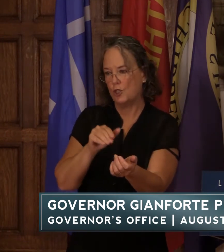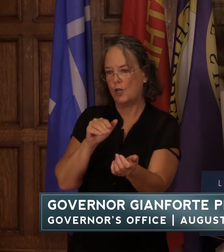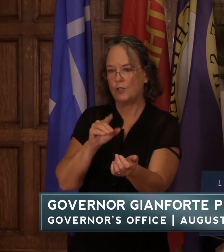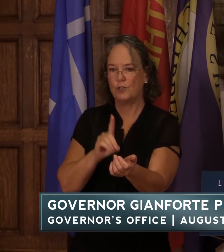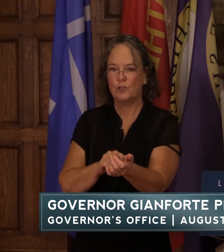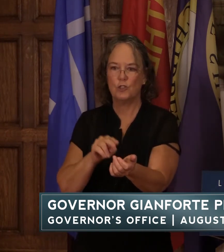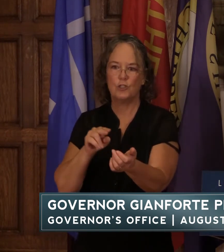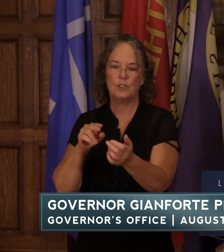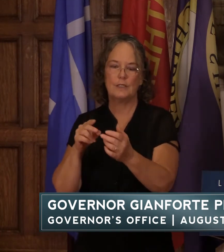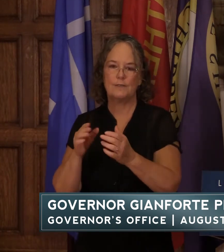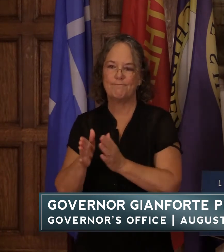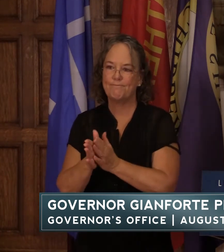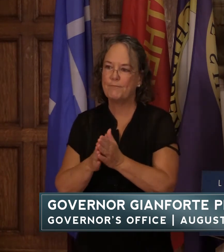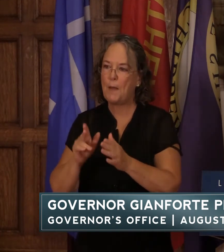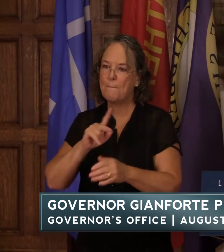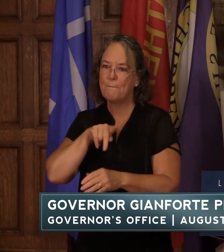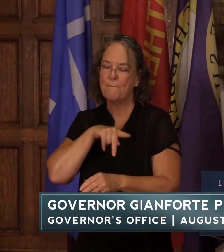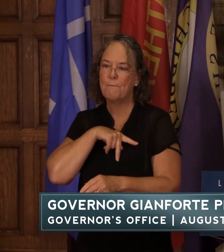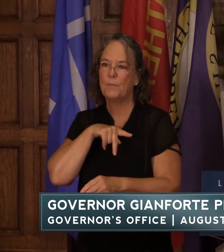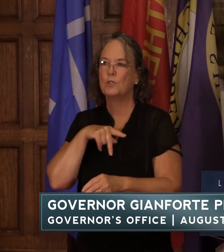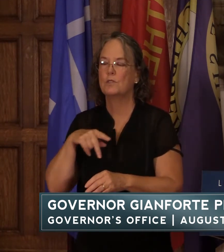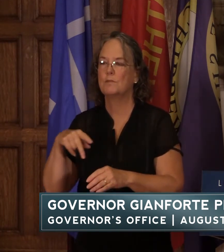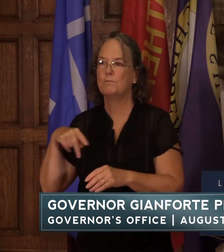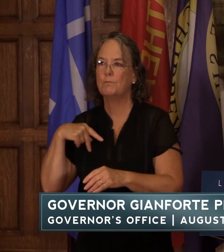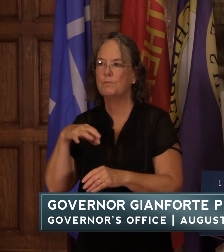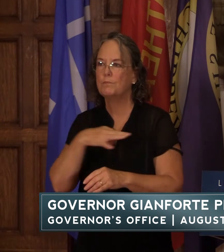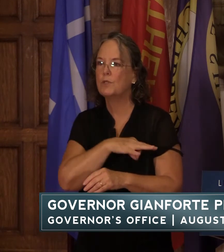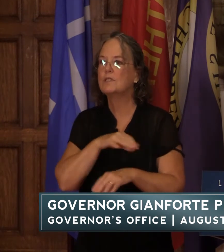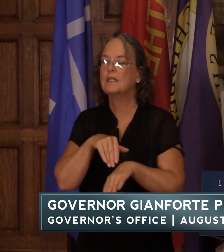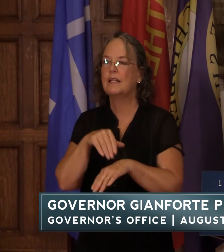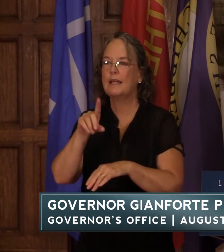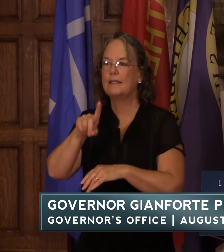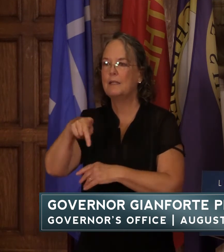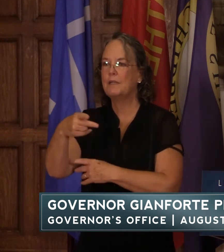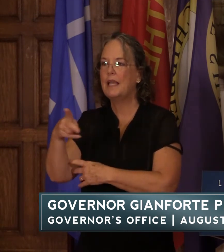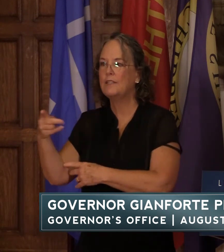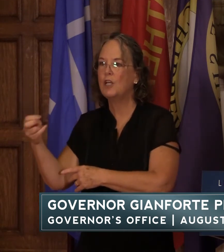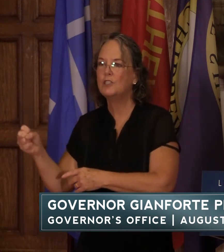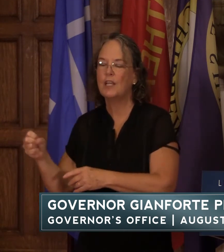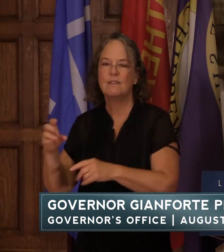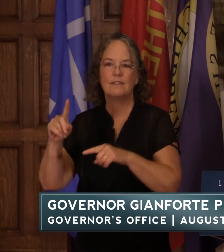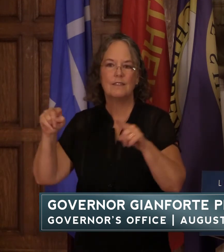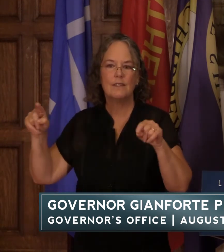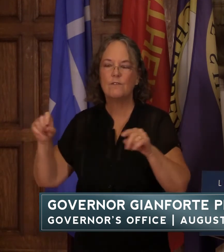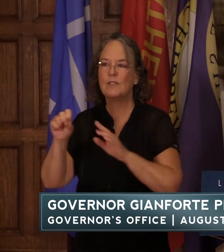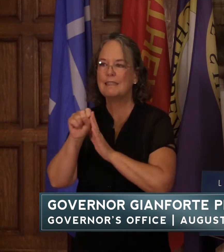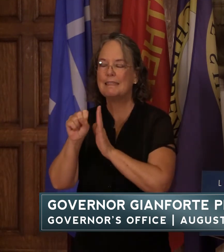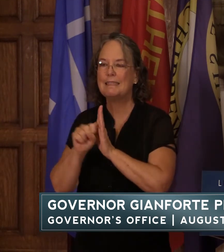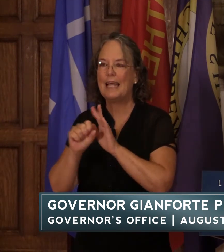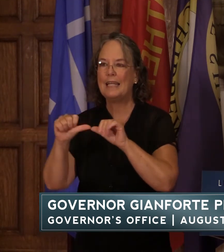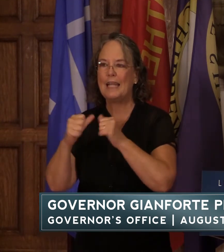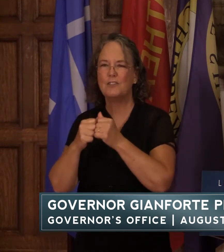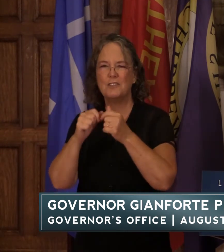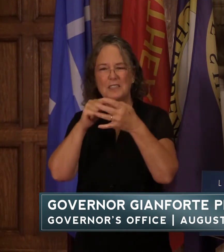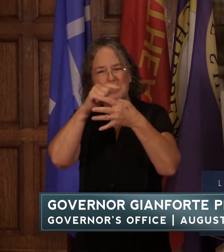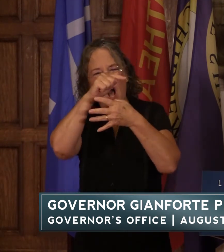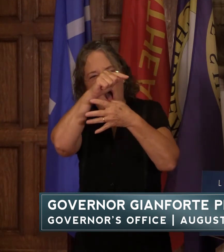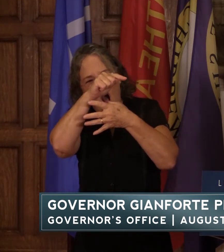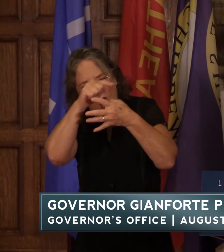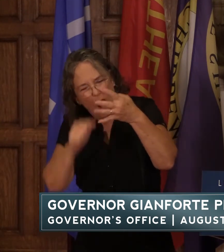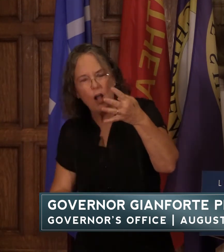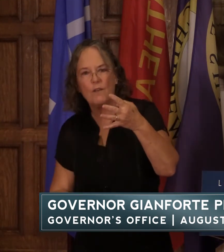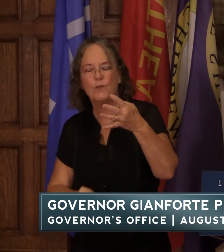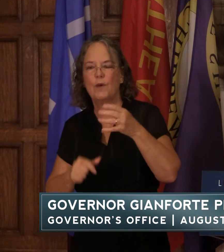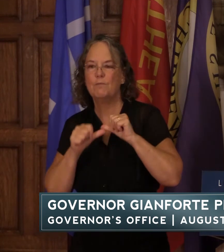personnel at our dphhs and des and other state agencies you have been tireless